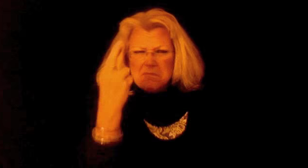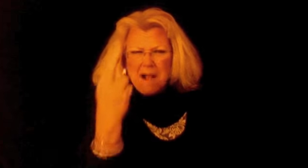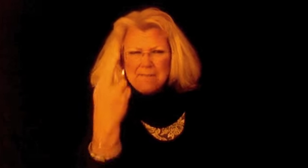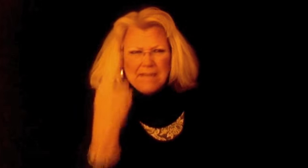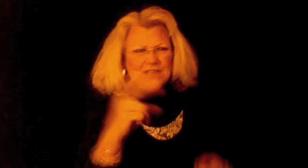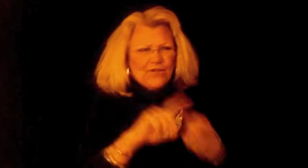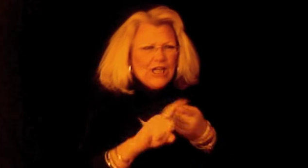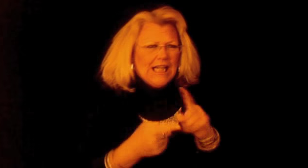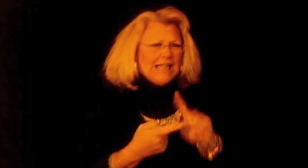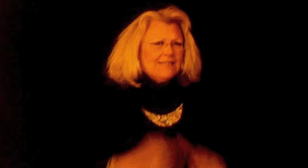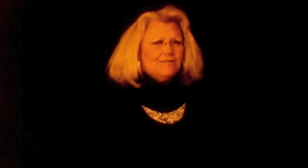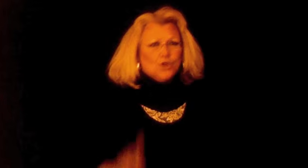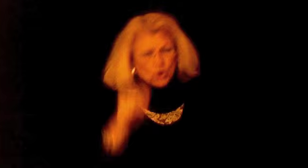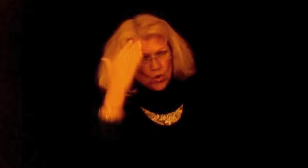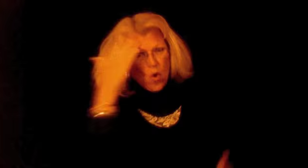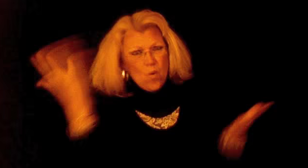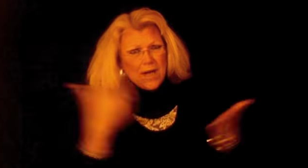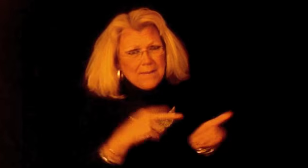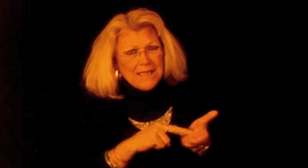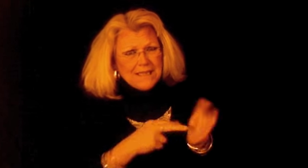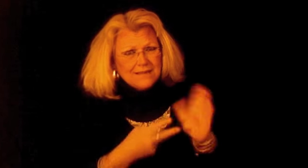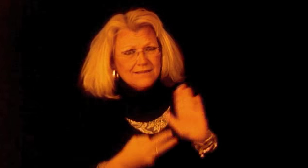my best friend Do you know what I mean?